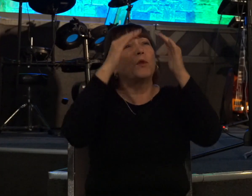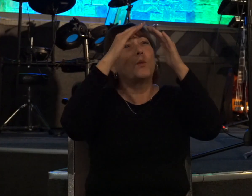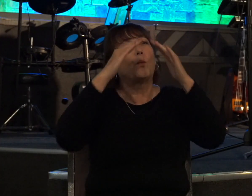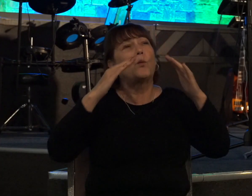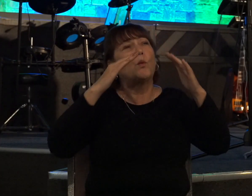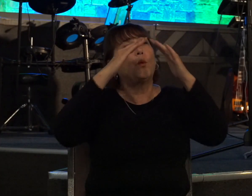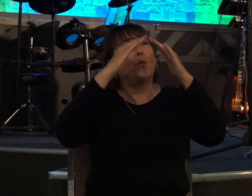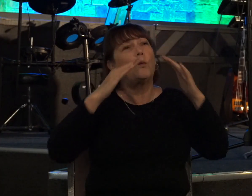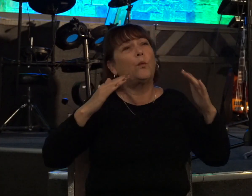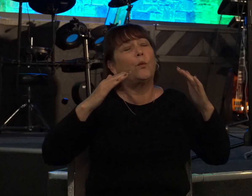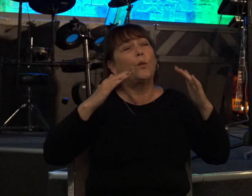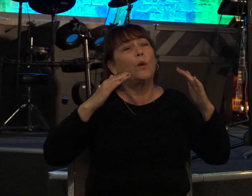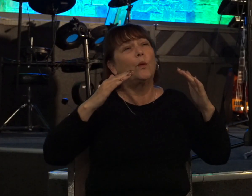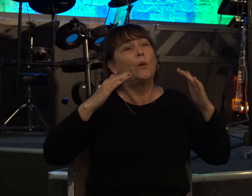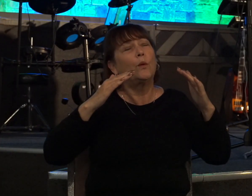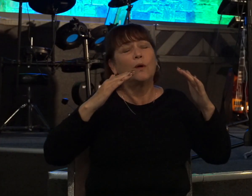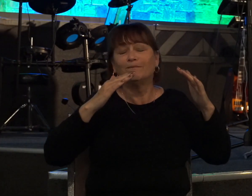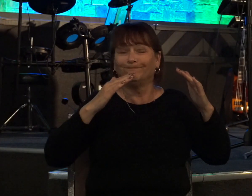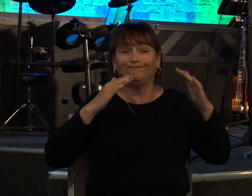none of this would have happened